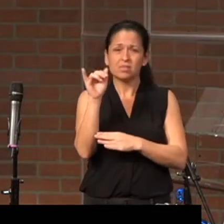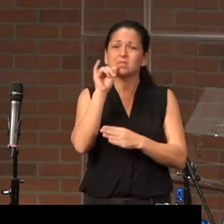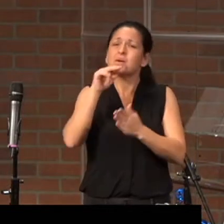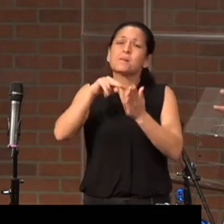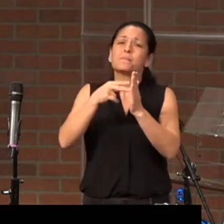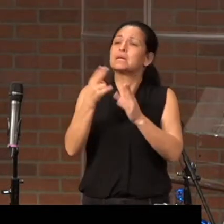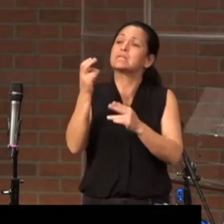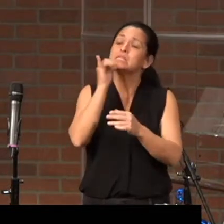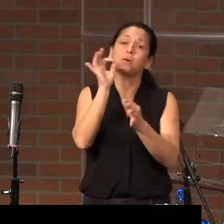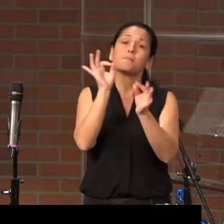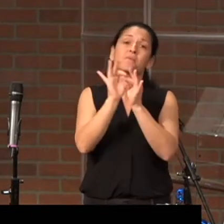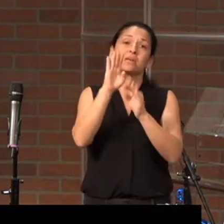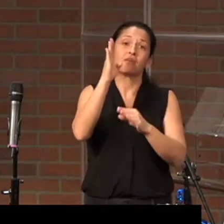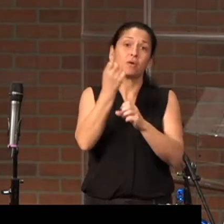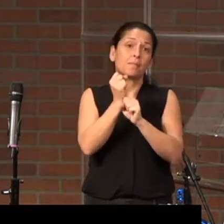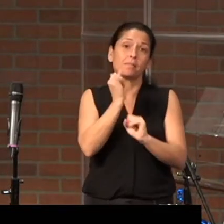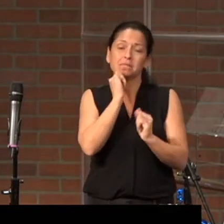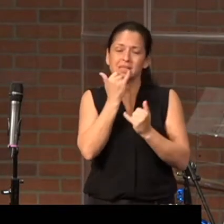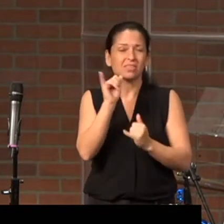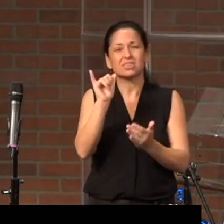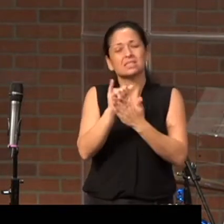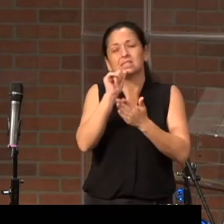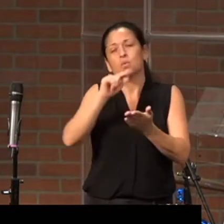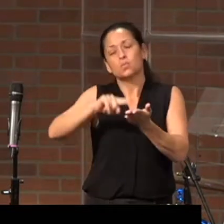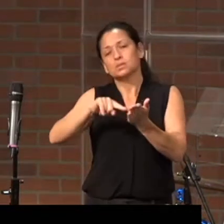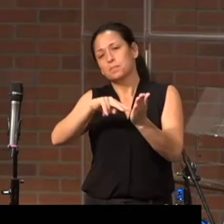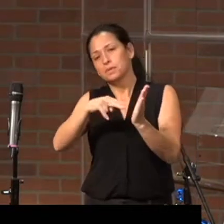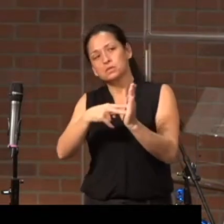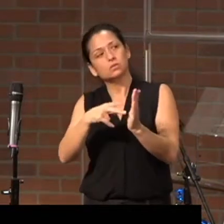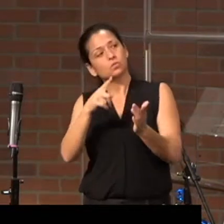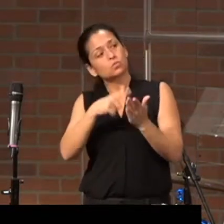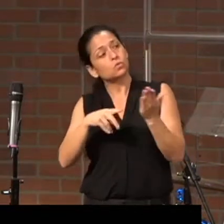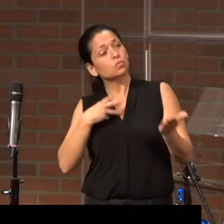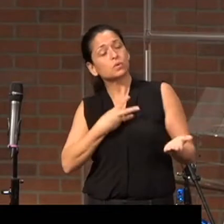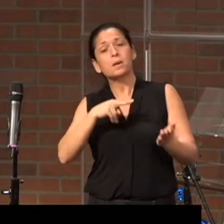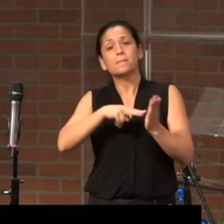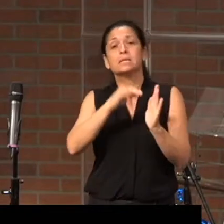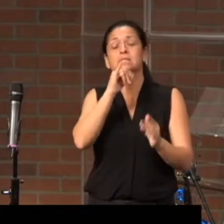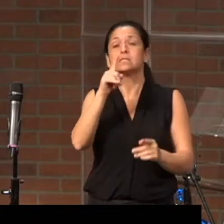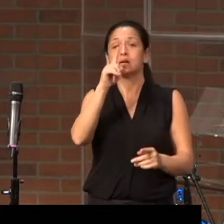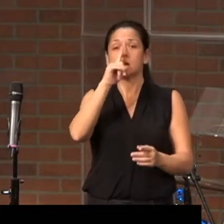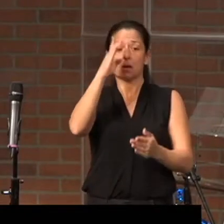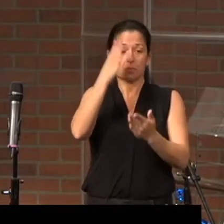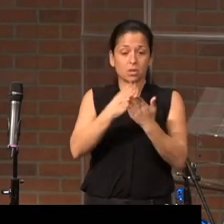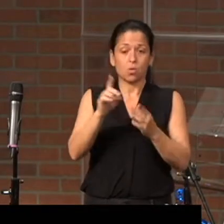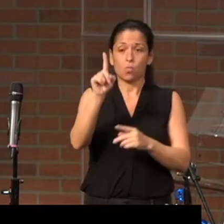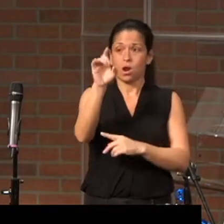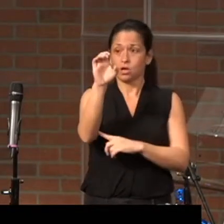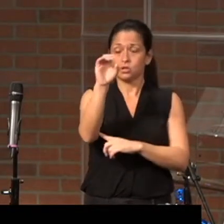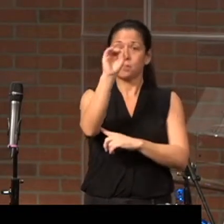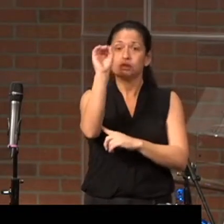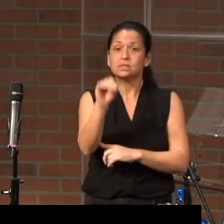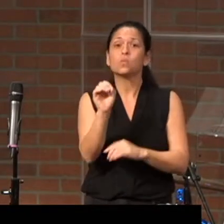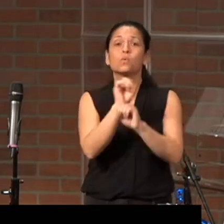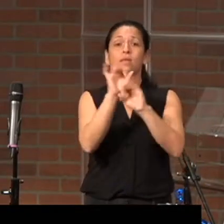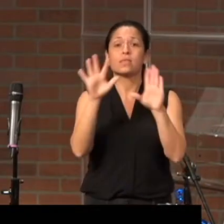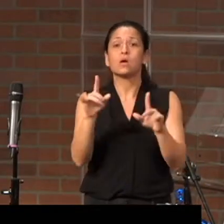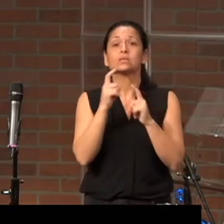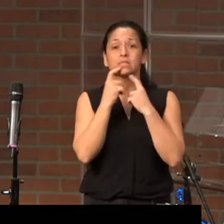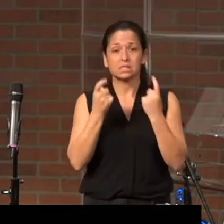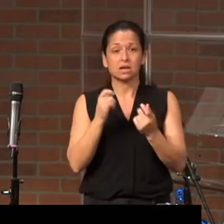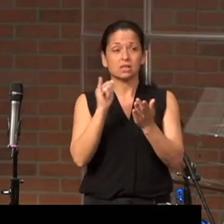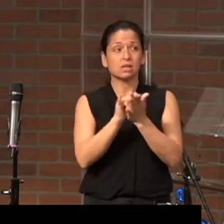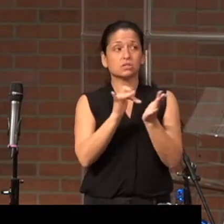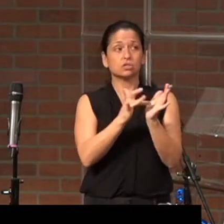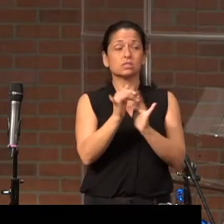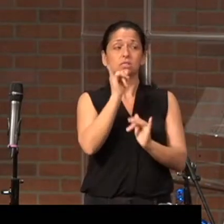not what we mean by perfect. Never made a mistake isn't perfect. what we mean is totally without sin. That Jesus